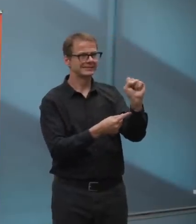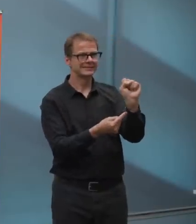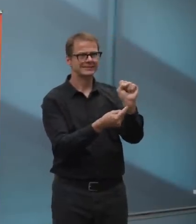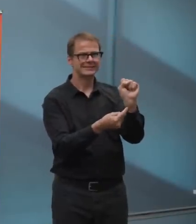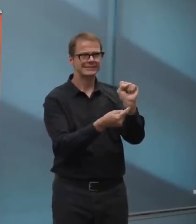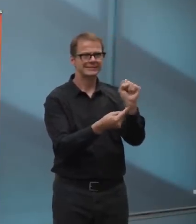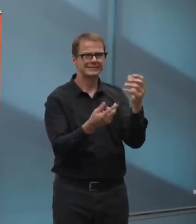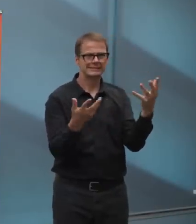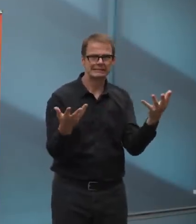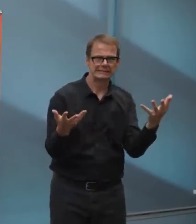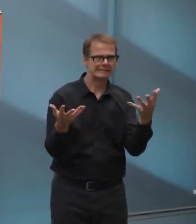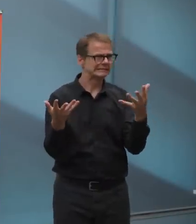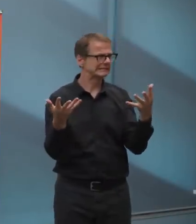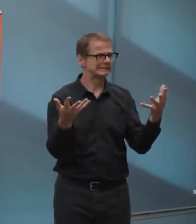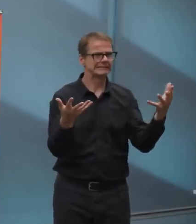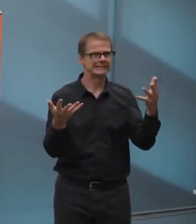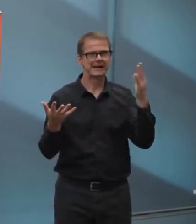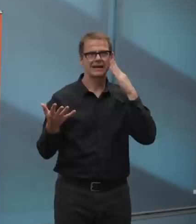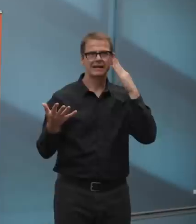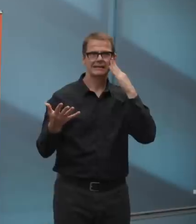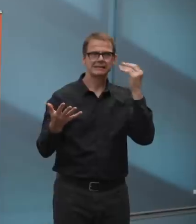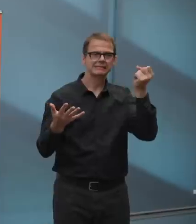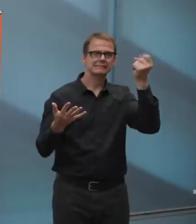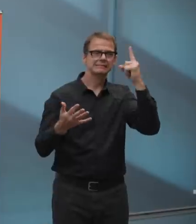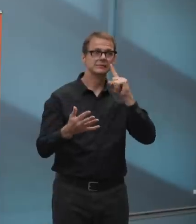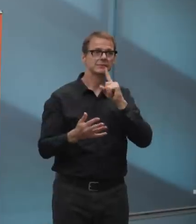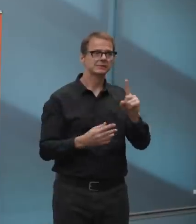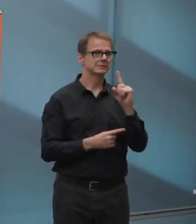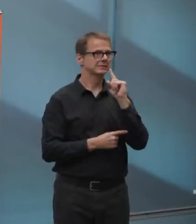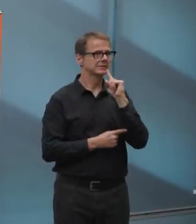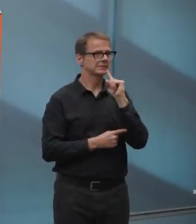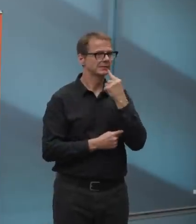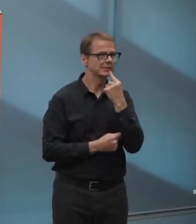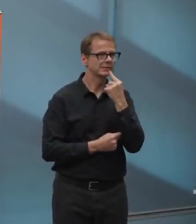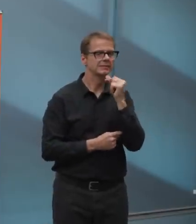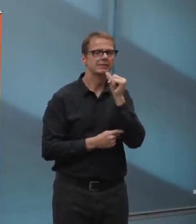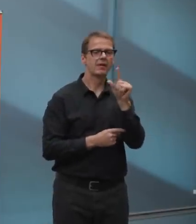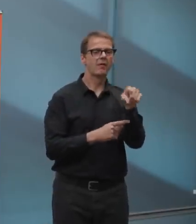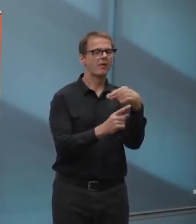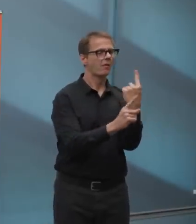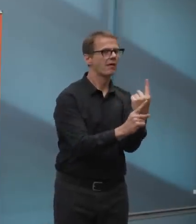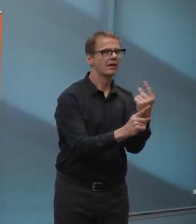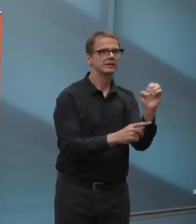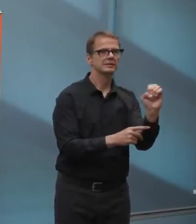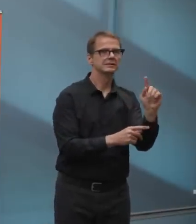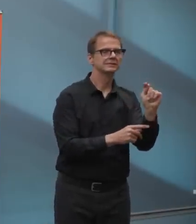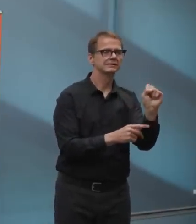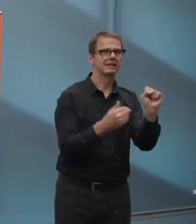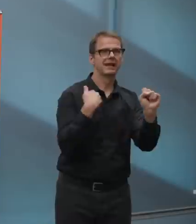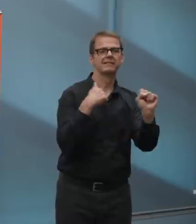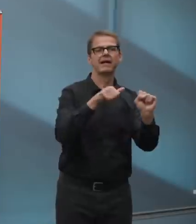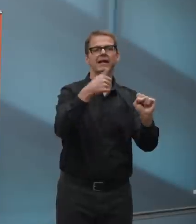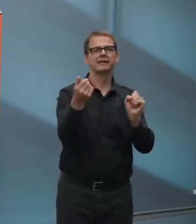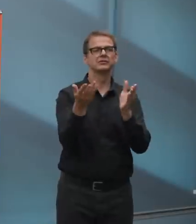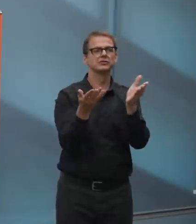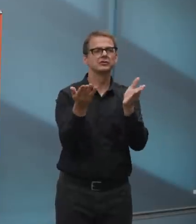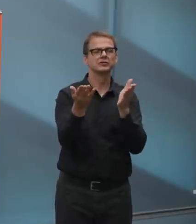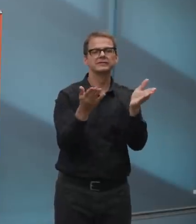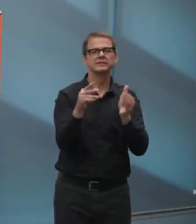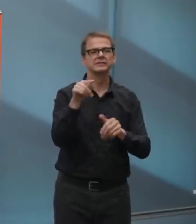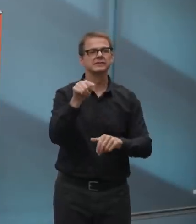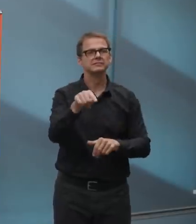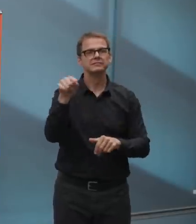that are also fundamentally at risk. Essential services we all rely on such as transit, fire, police,